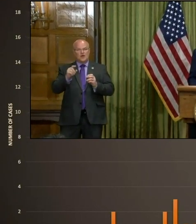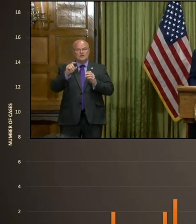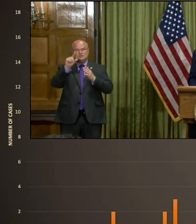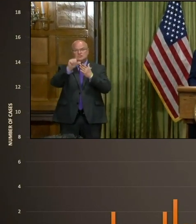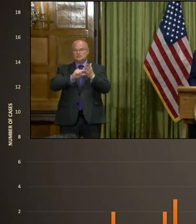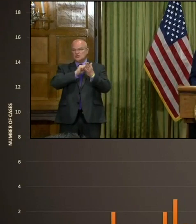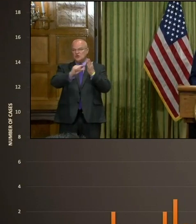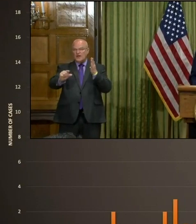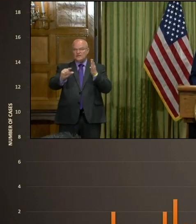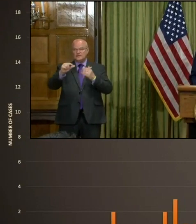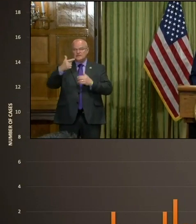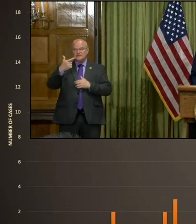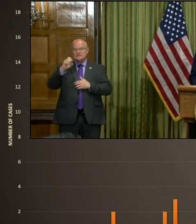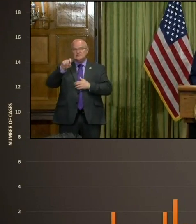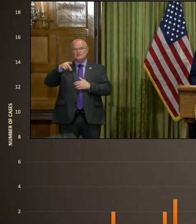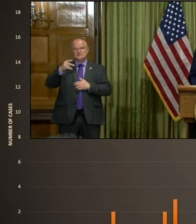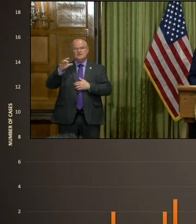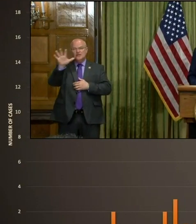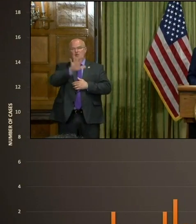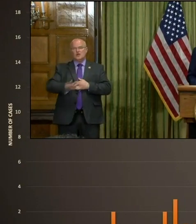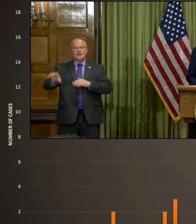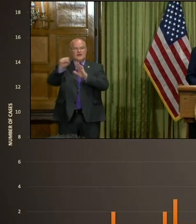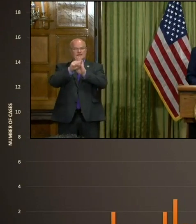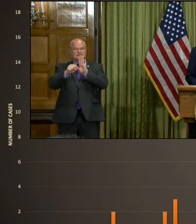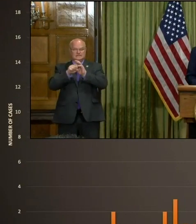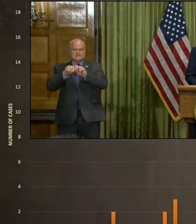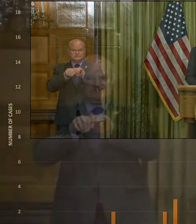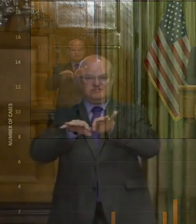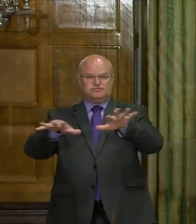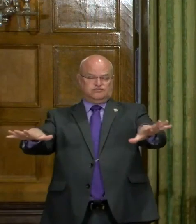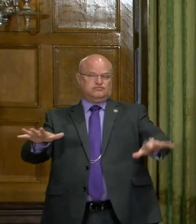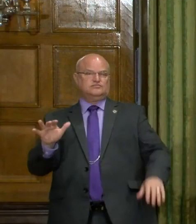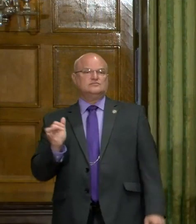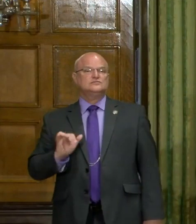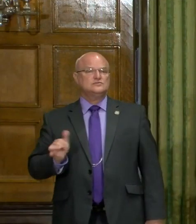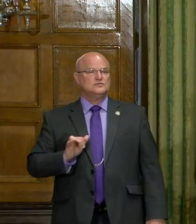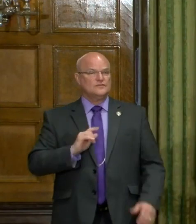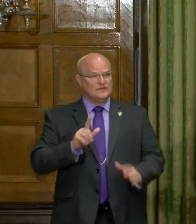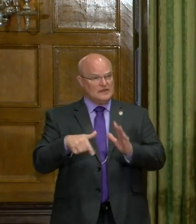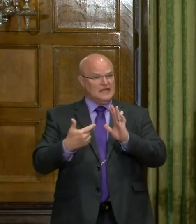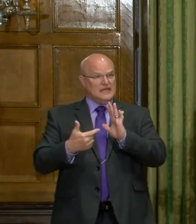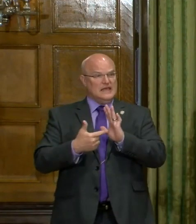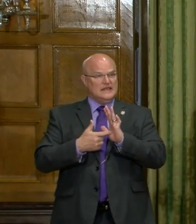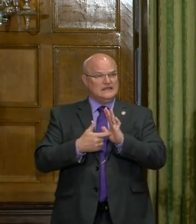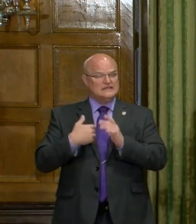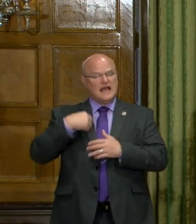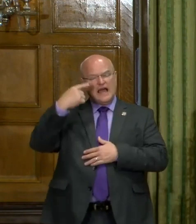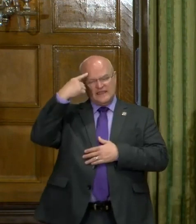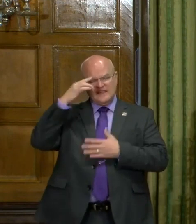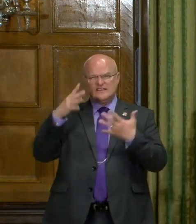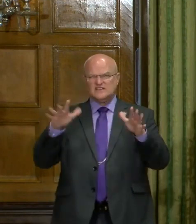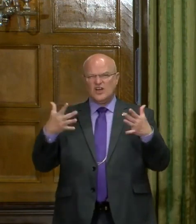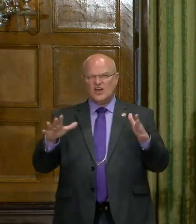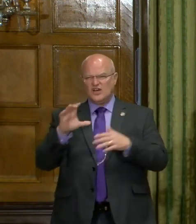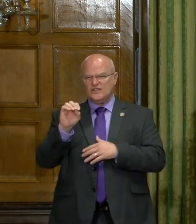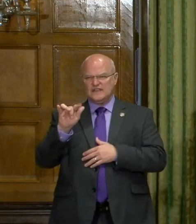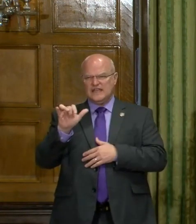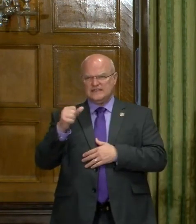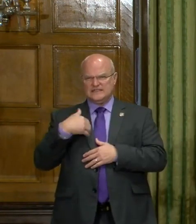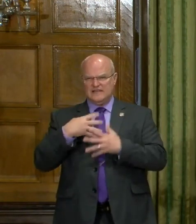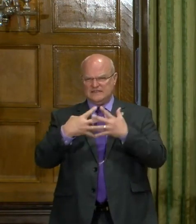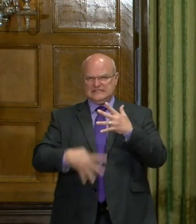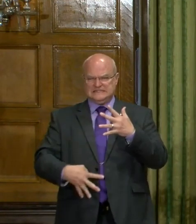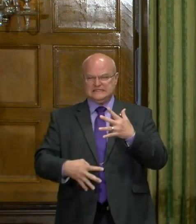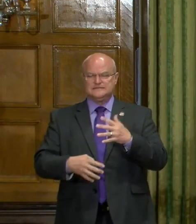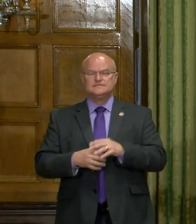geographically, in terms of the spread as well. Well, and this, and I think that's all the counties I have